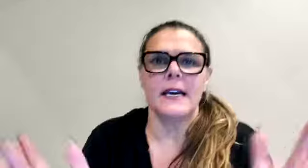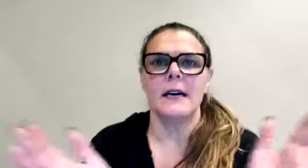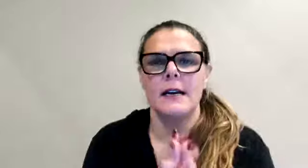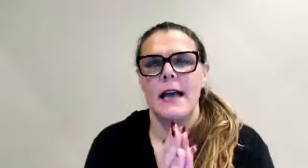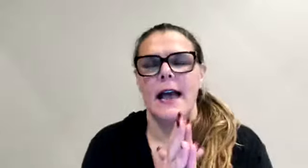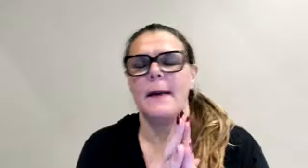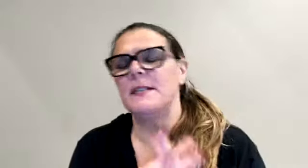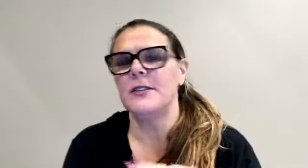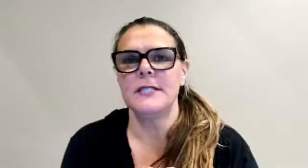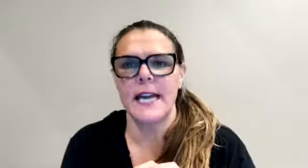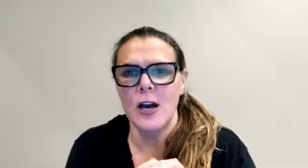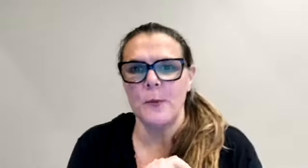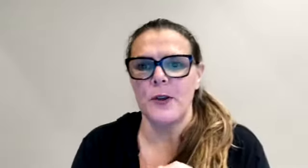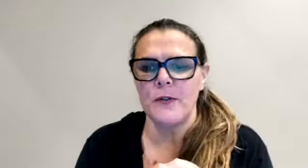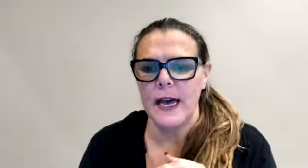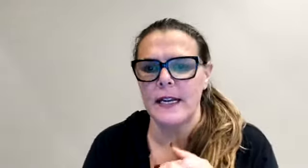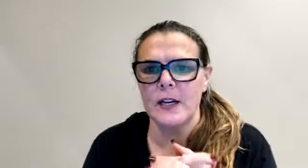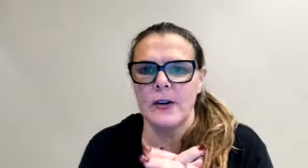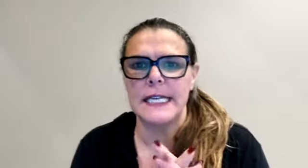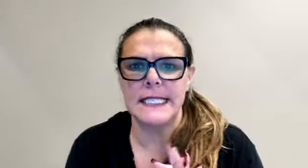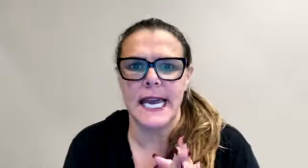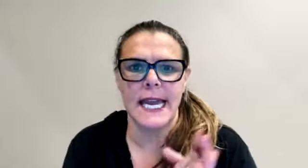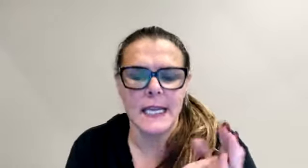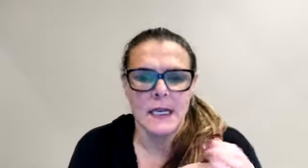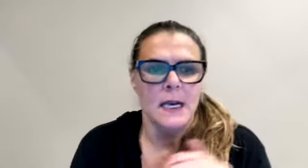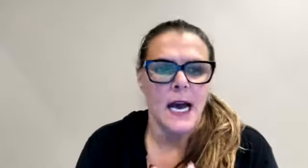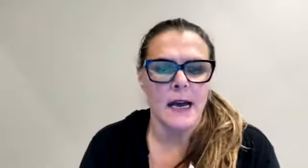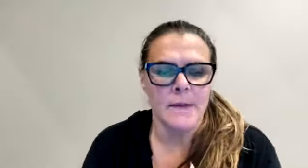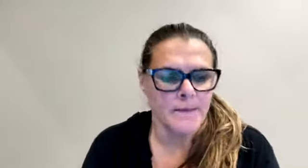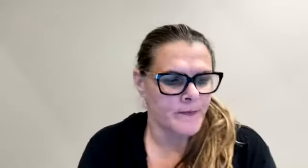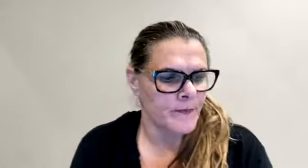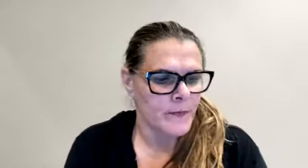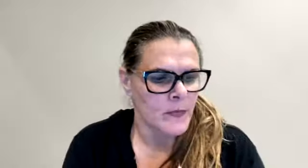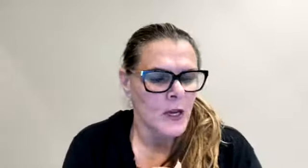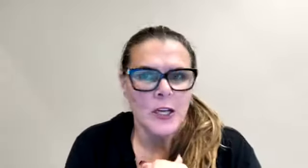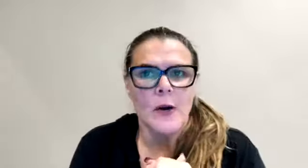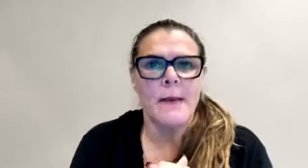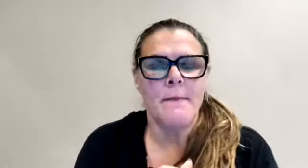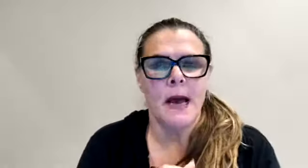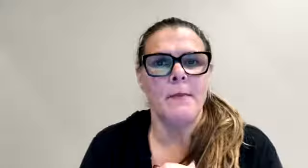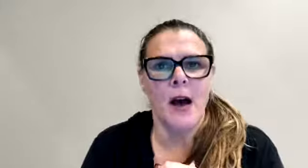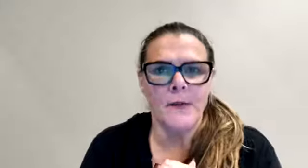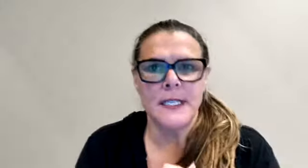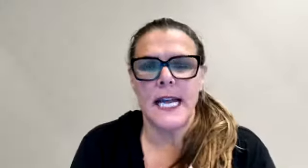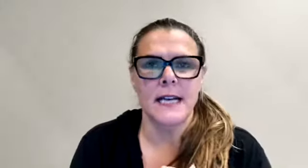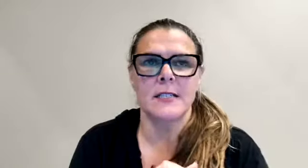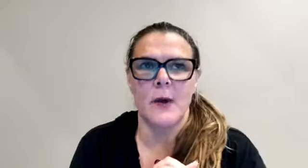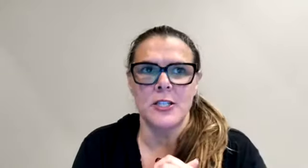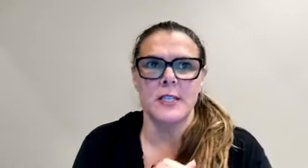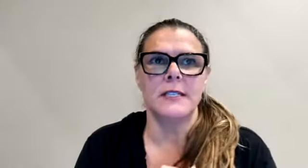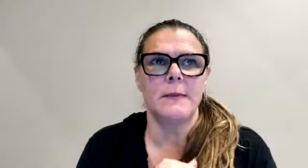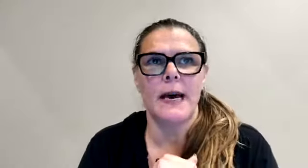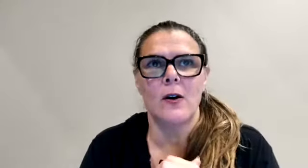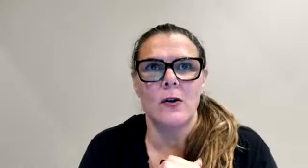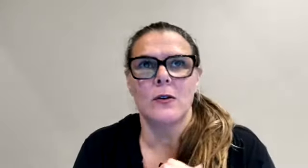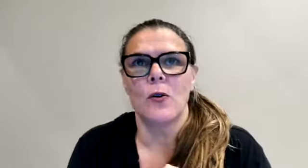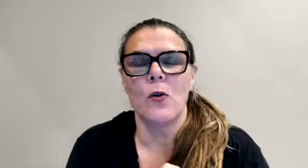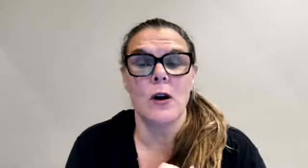Happy Tuesday. I hope you've had a great day. You know, I'm often asked questions about, or